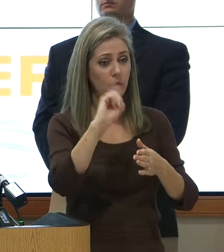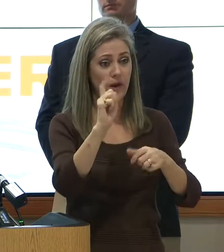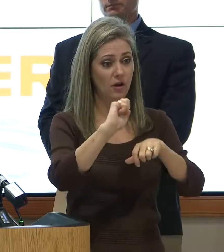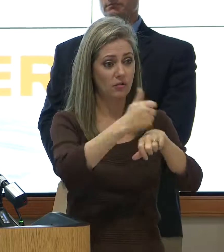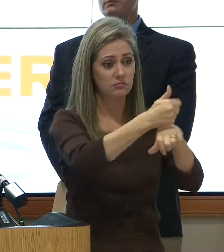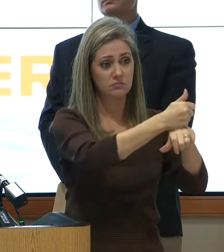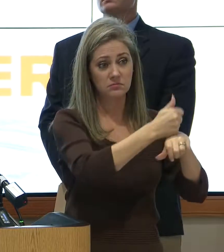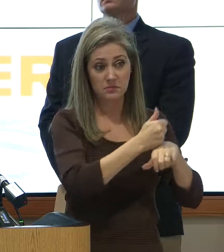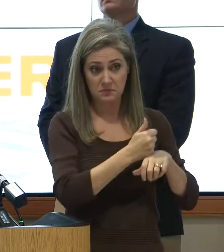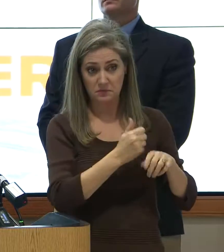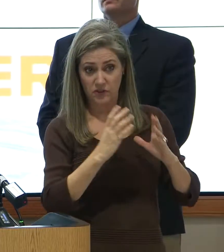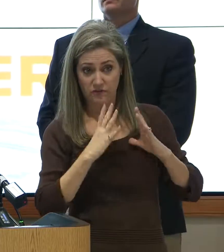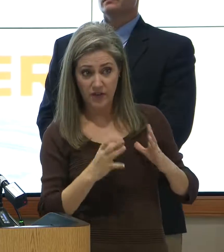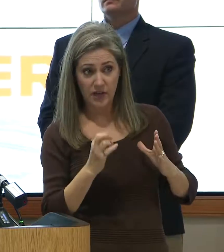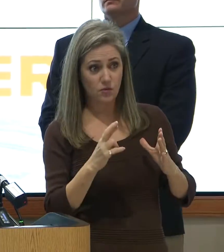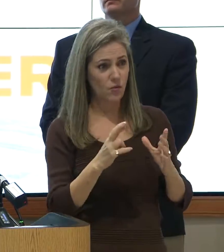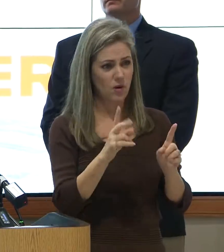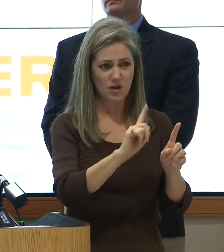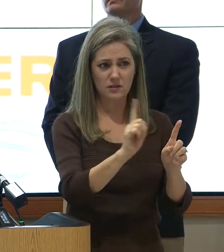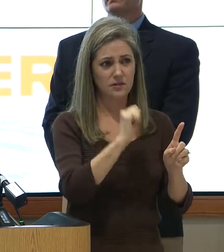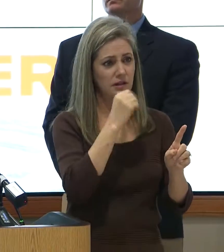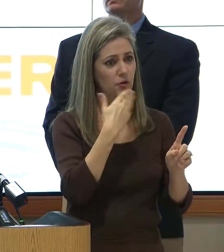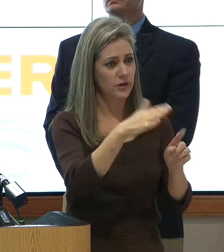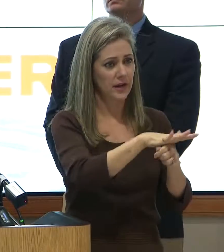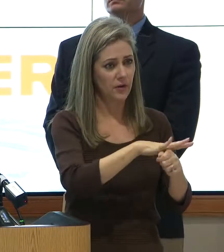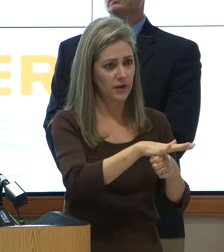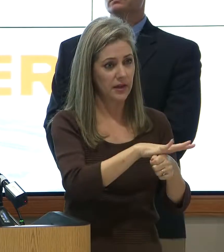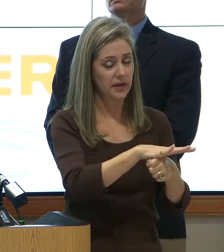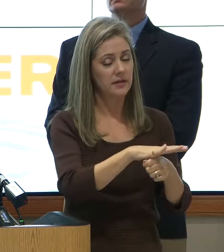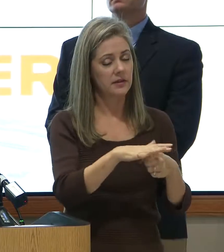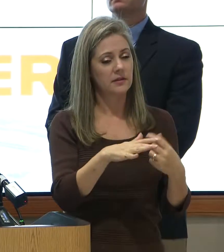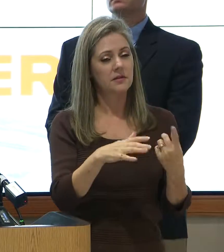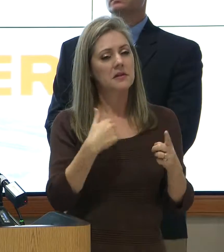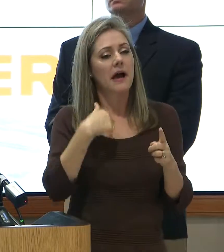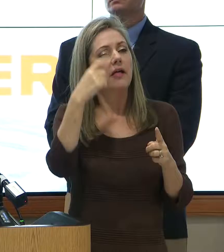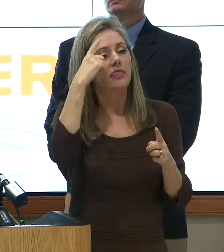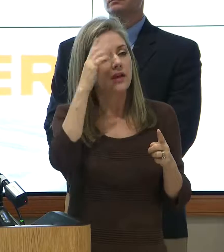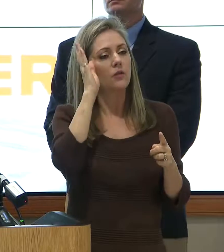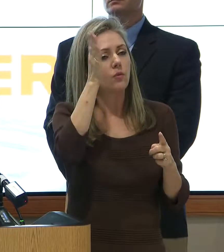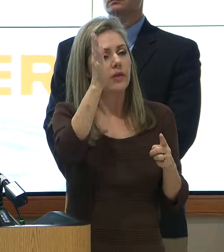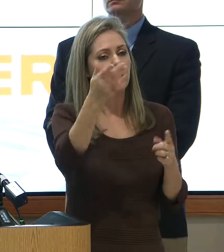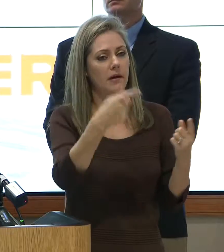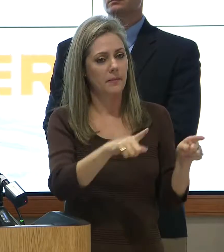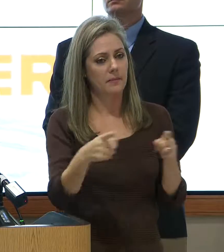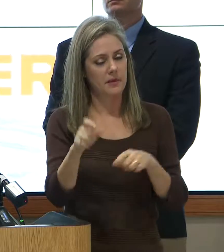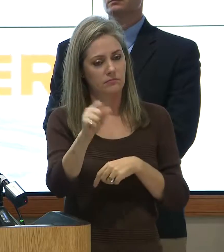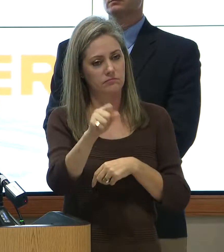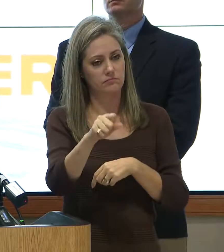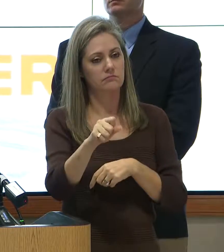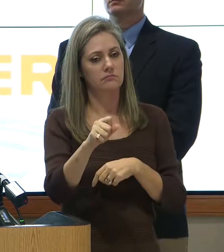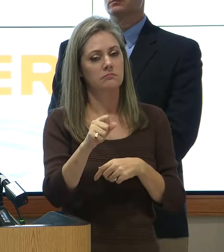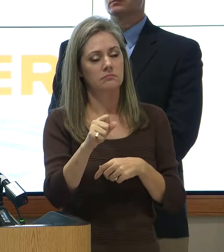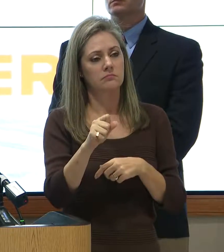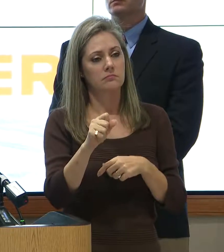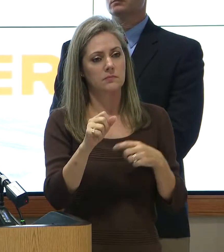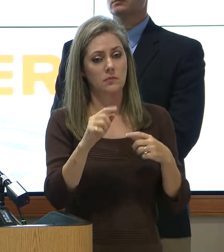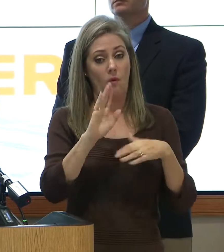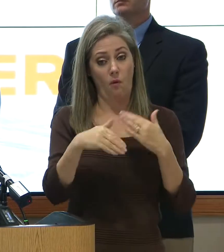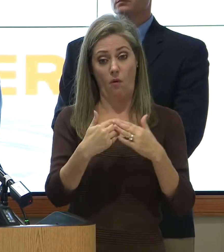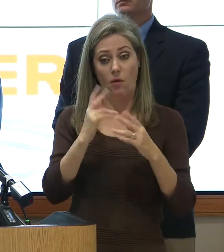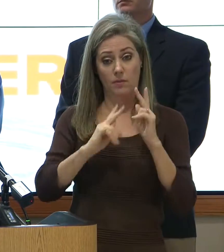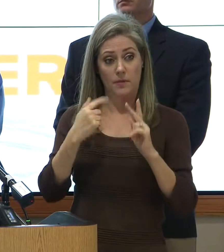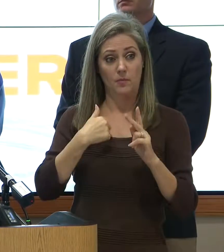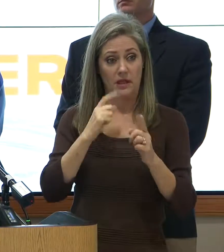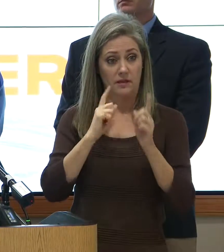long-term. But I think that those things will happen because everybody that I've talked to